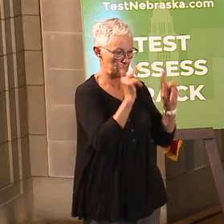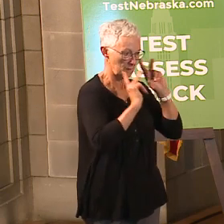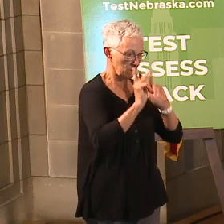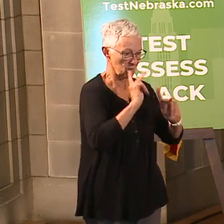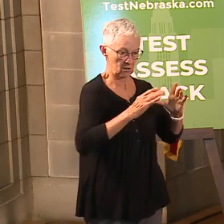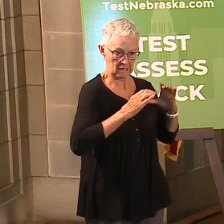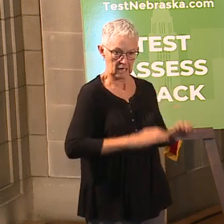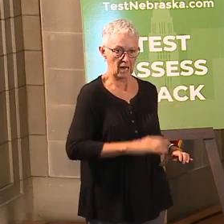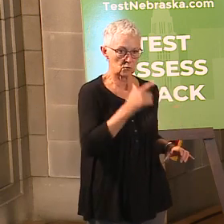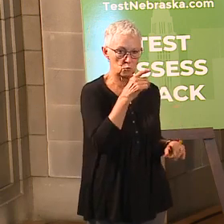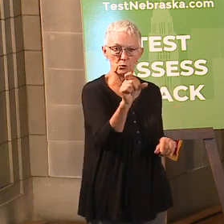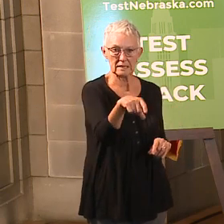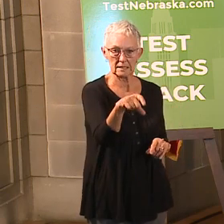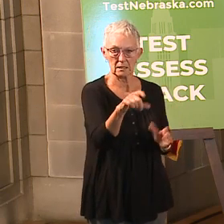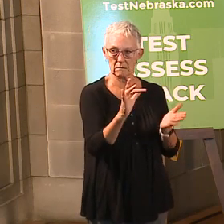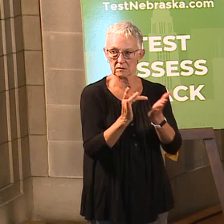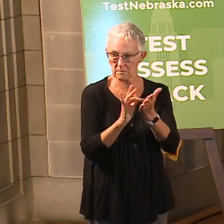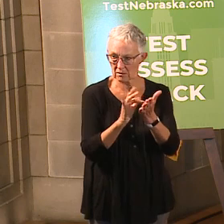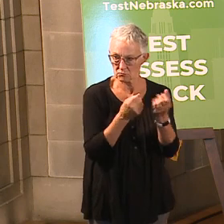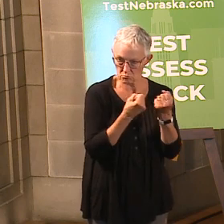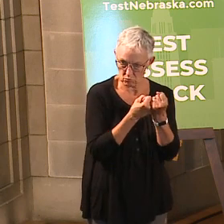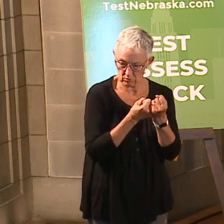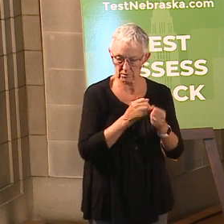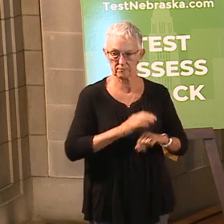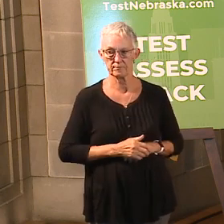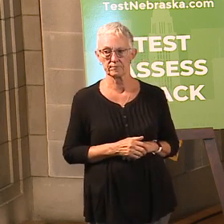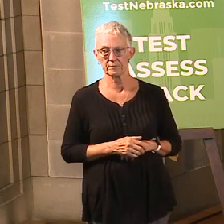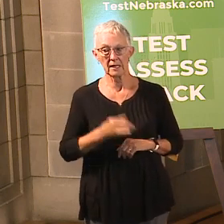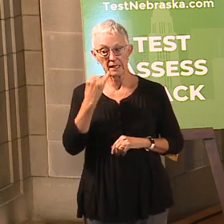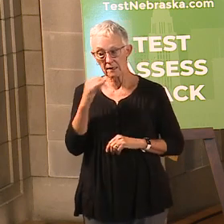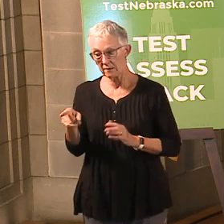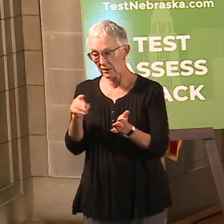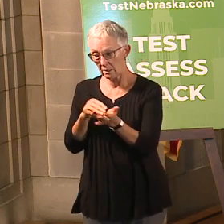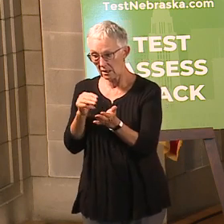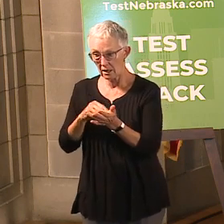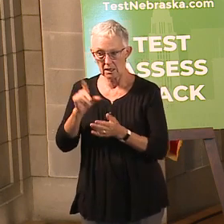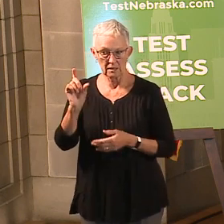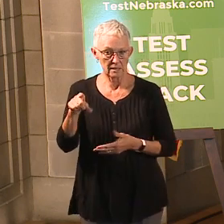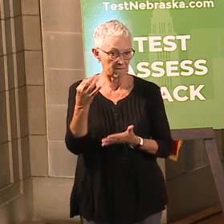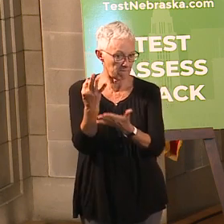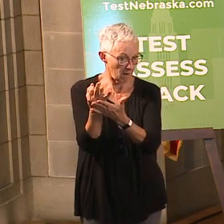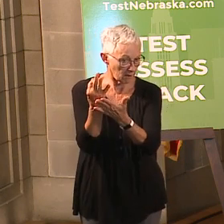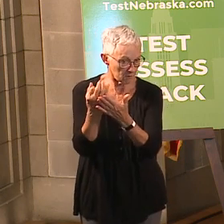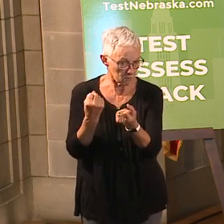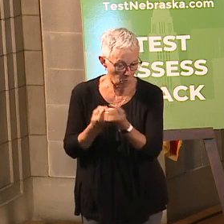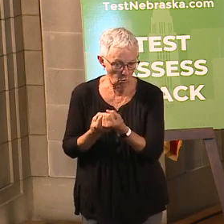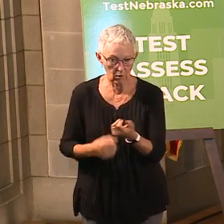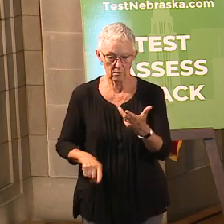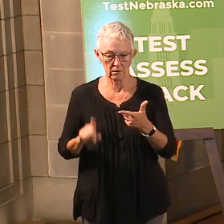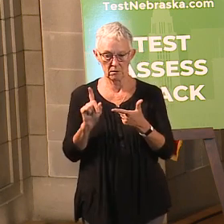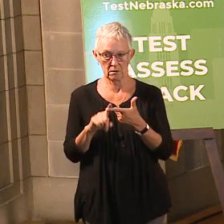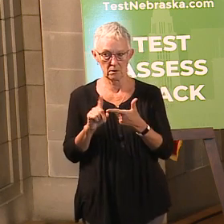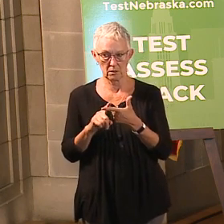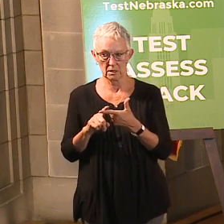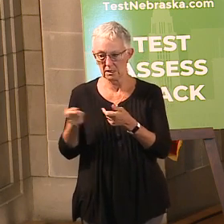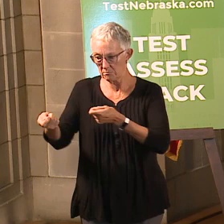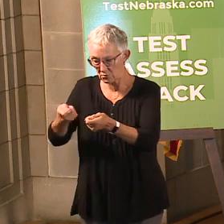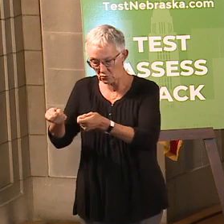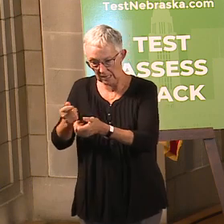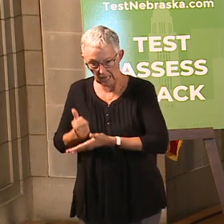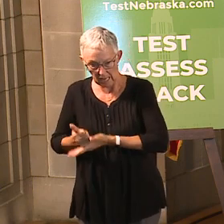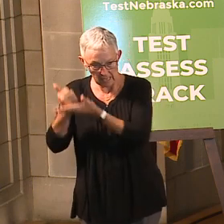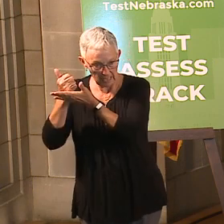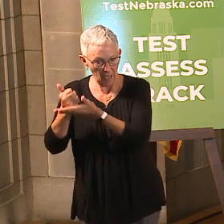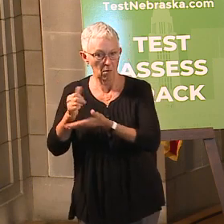Whether the need is for financial supports, technology tools, or even relief from administrative burdens, we're listening and making